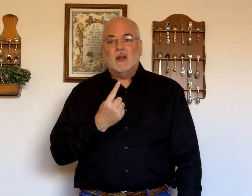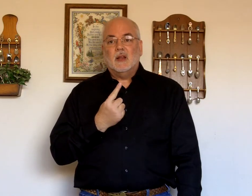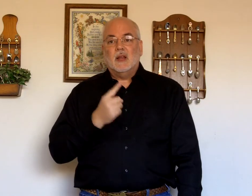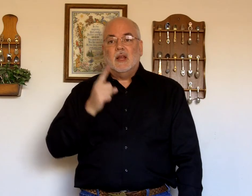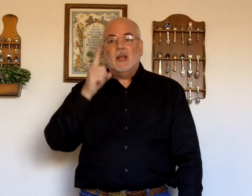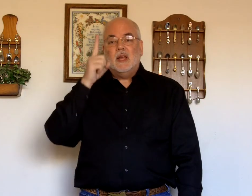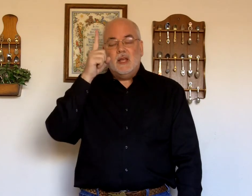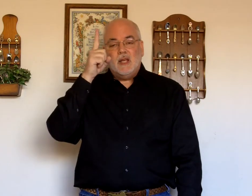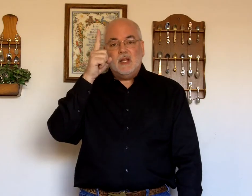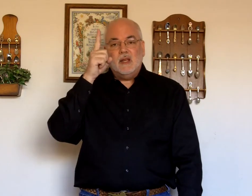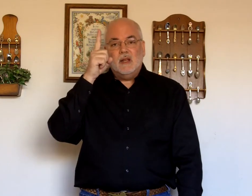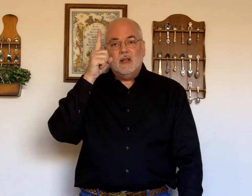He.